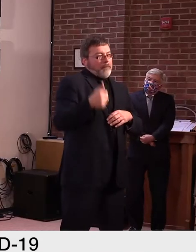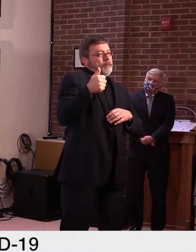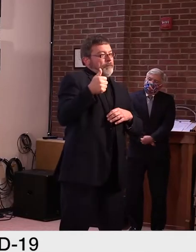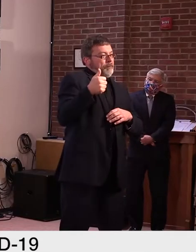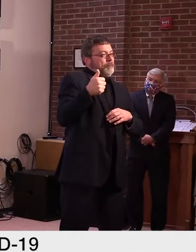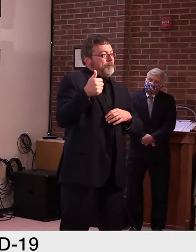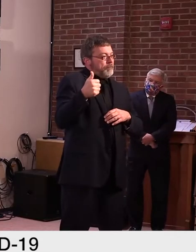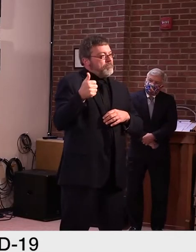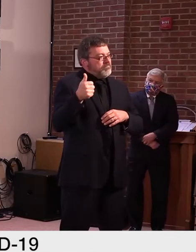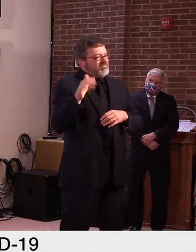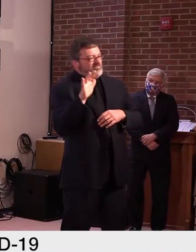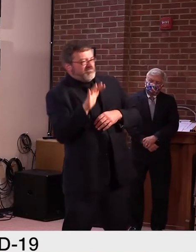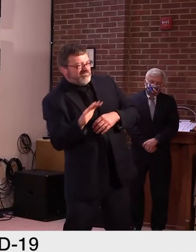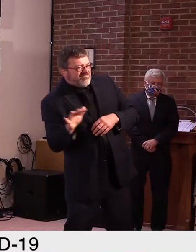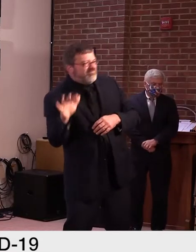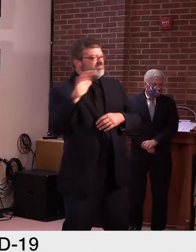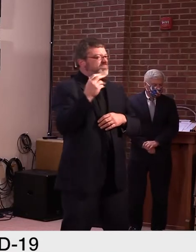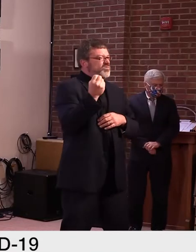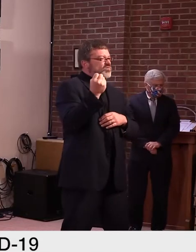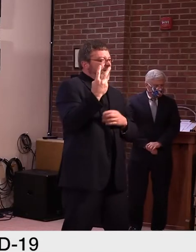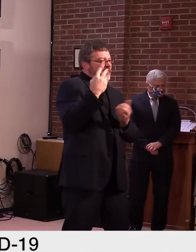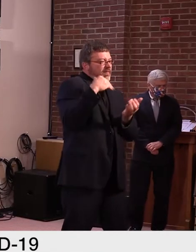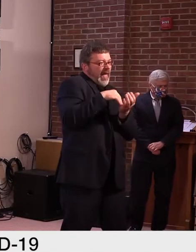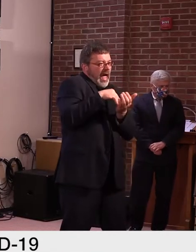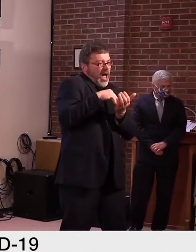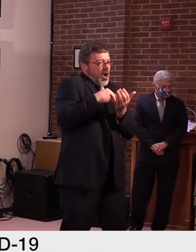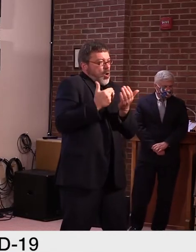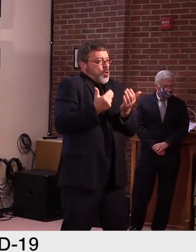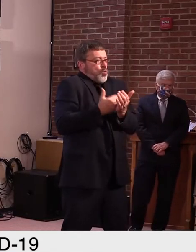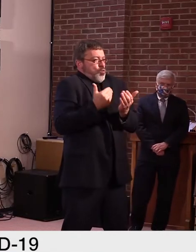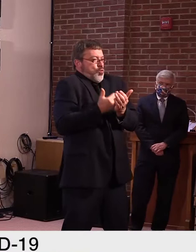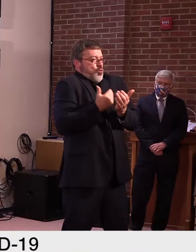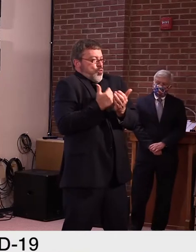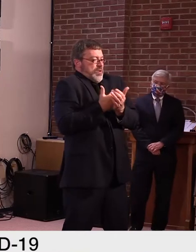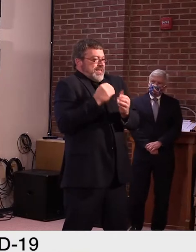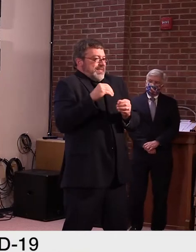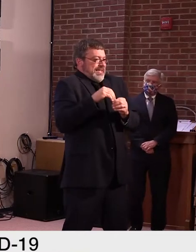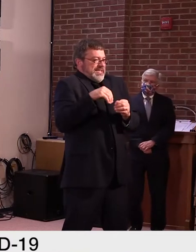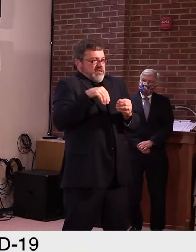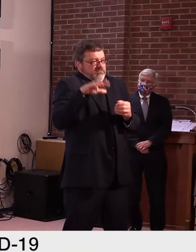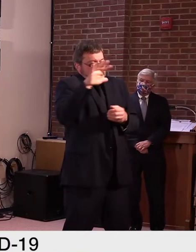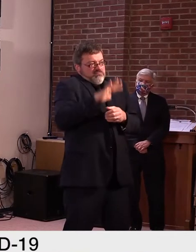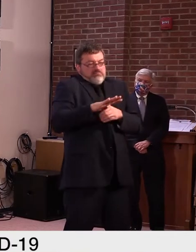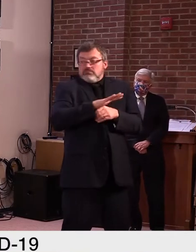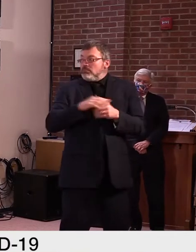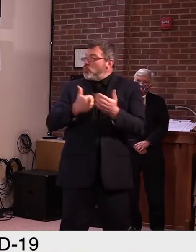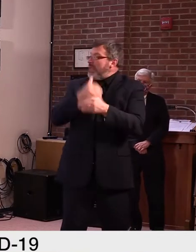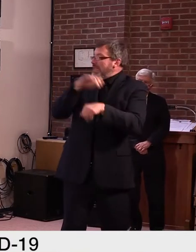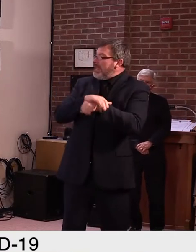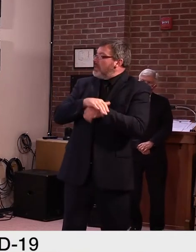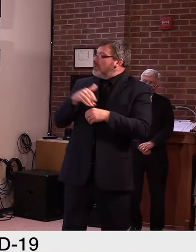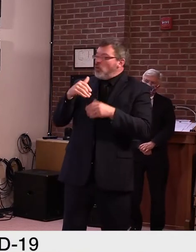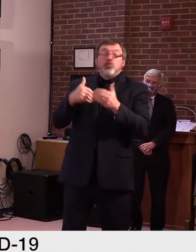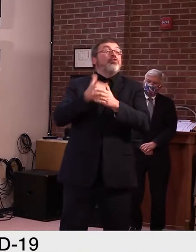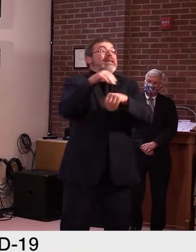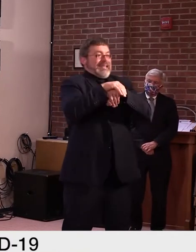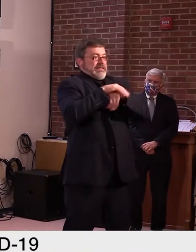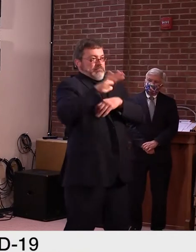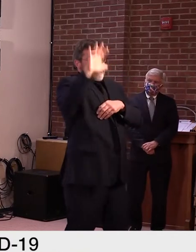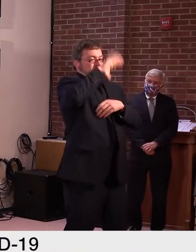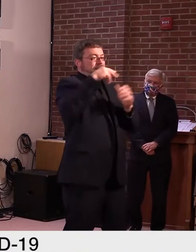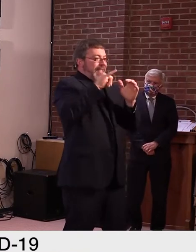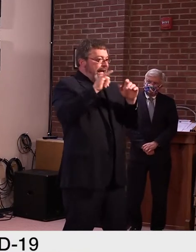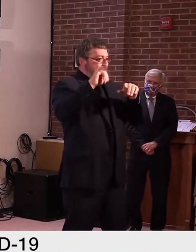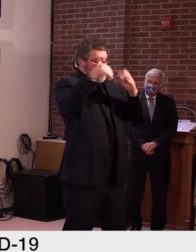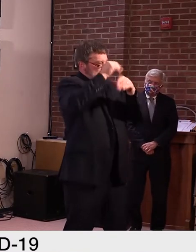12,000 new cases this week. That's the first time we've been over 12,000 since the beginning part of June. When we look at